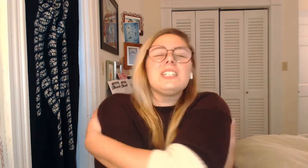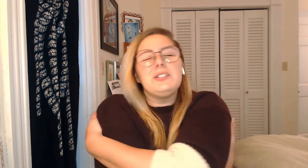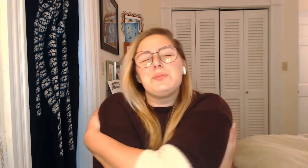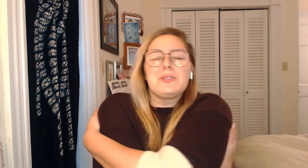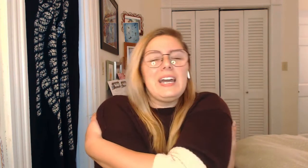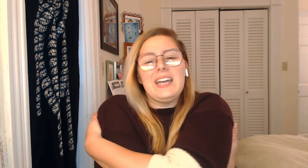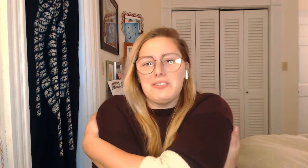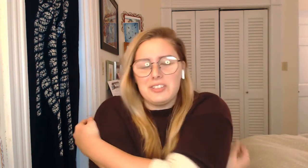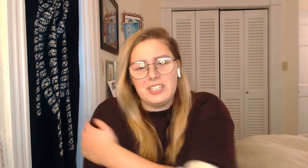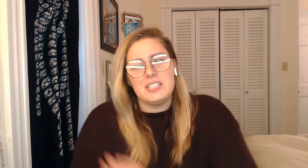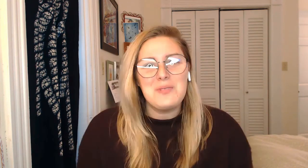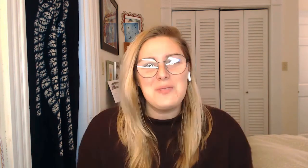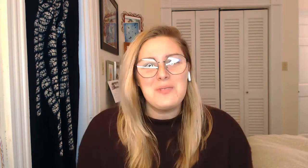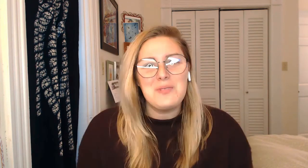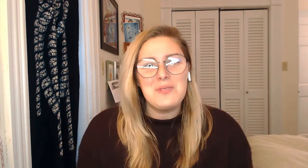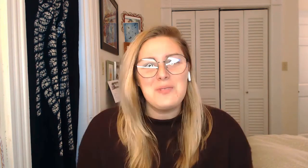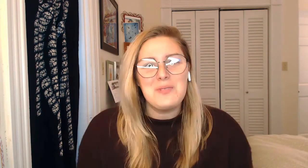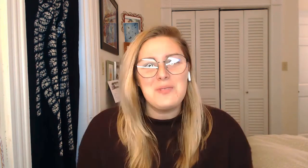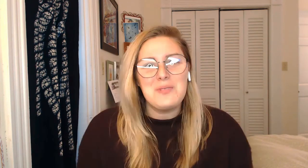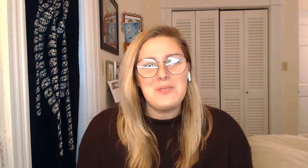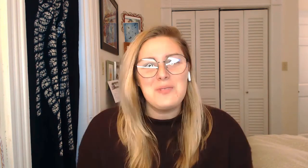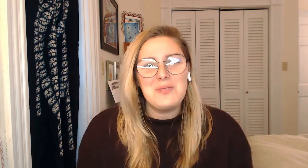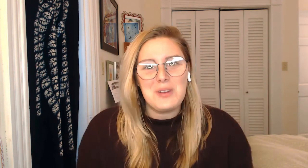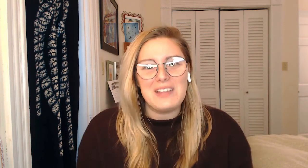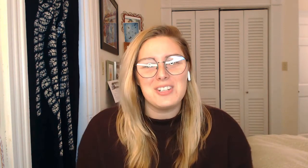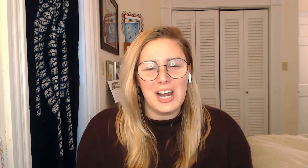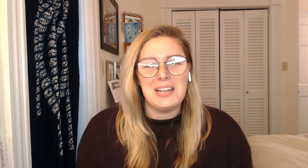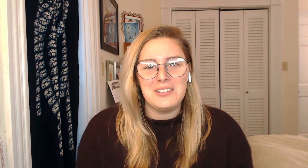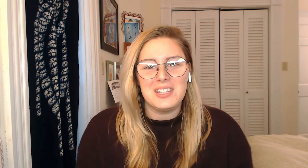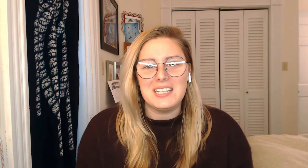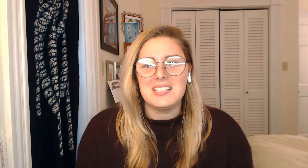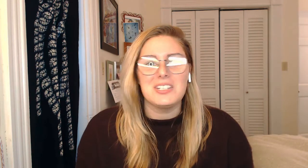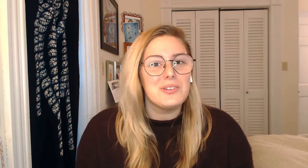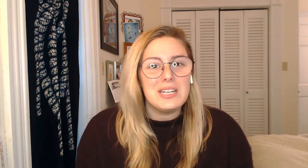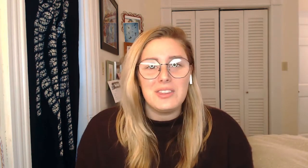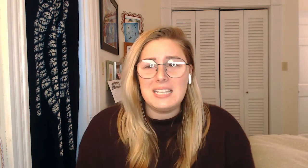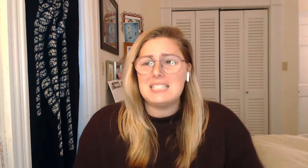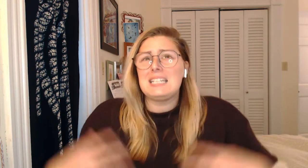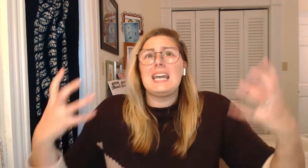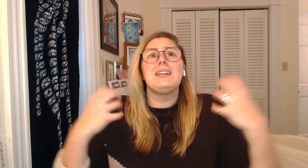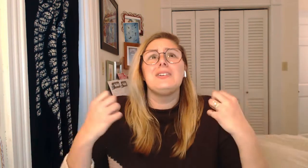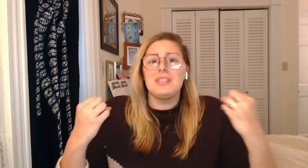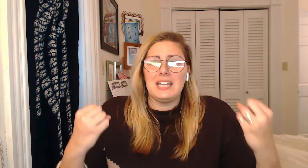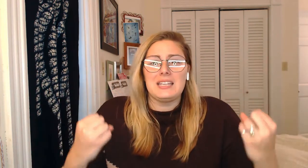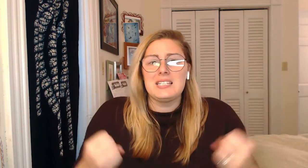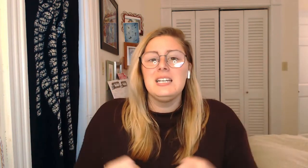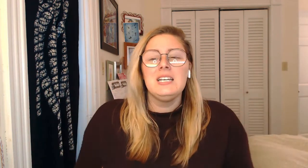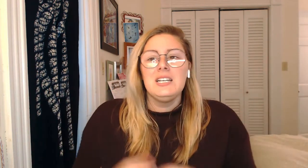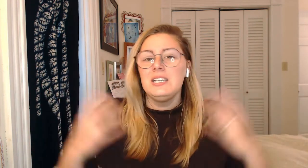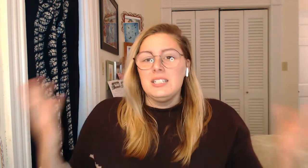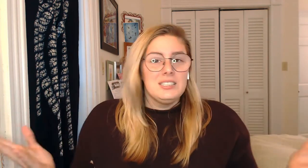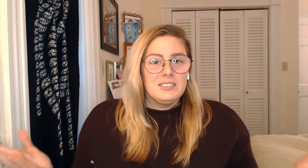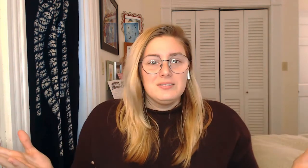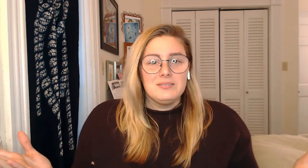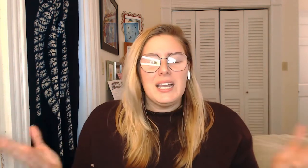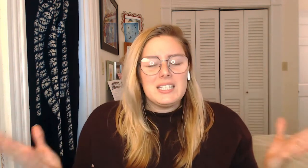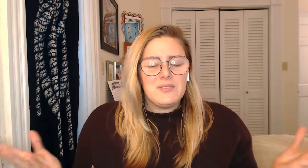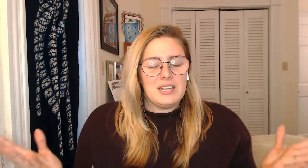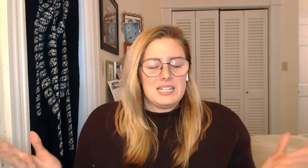brave because you are. You are so brave trying new things and doing new things and getting new things. It's fantastic.